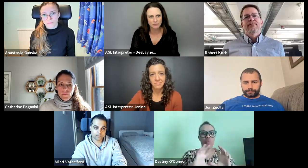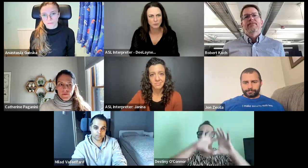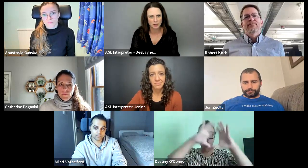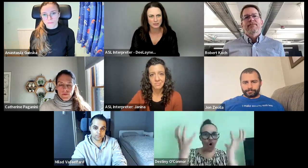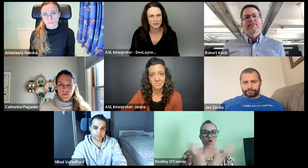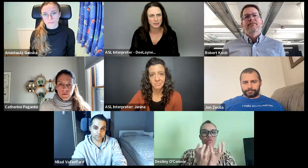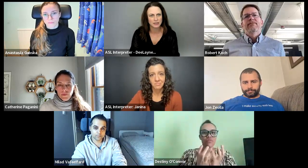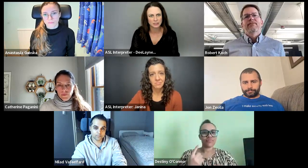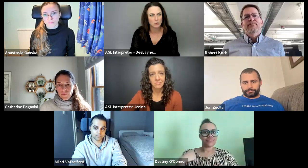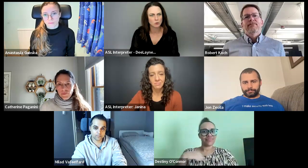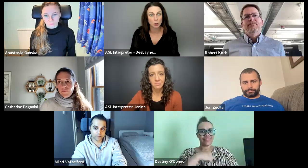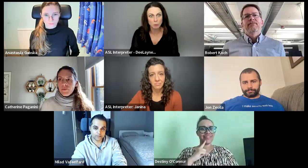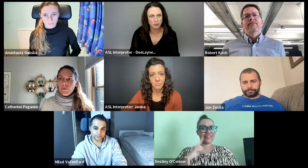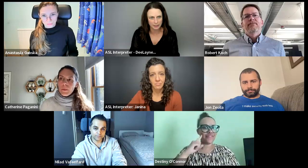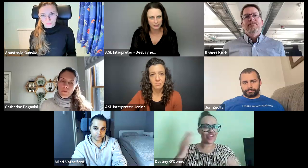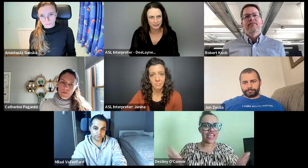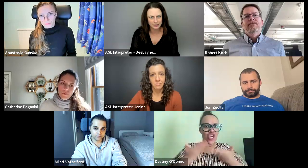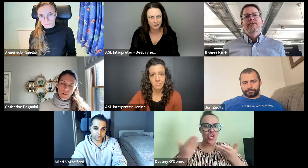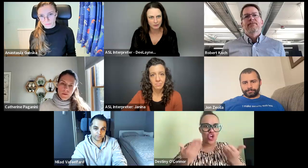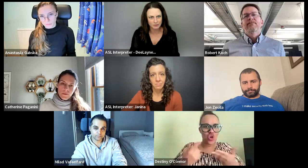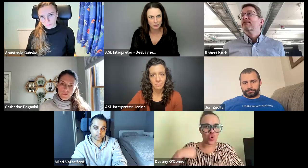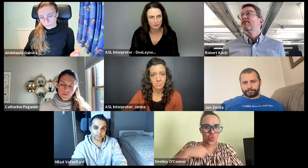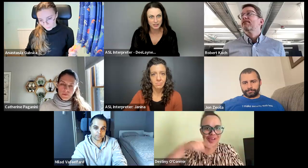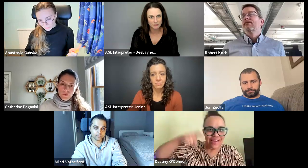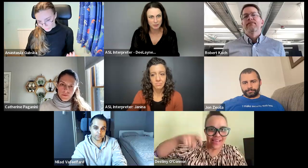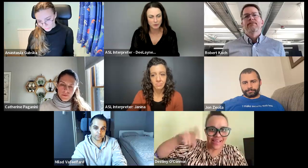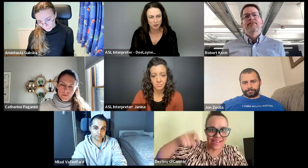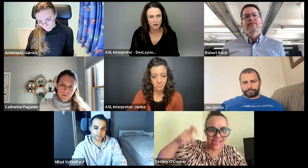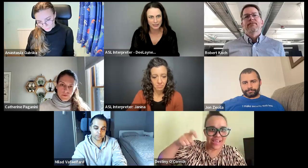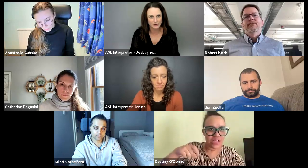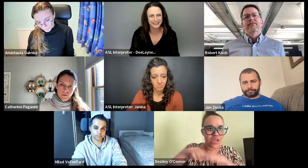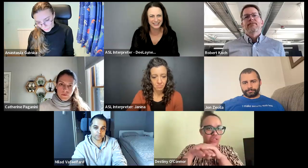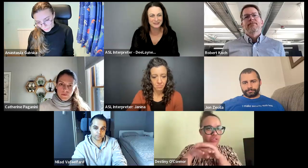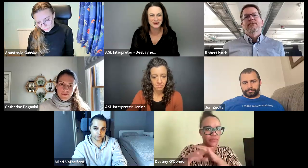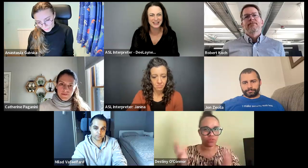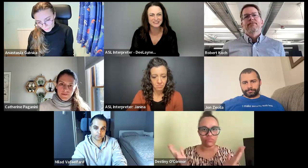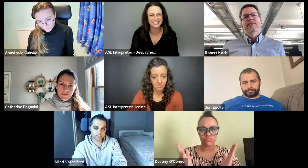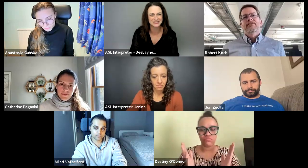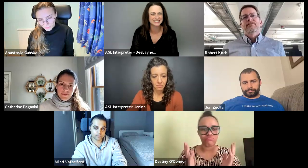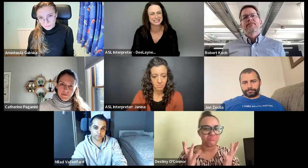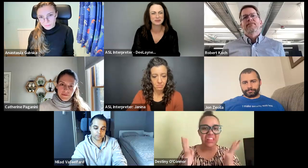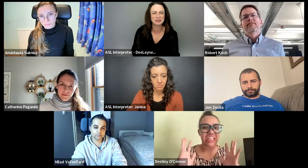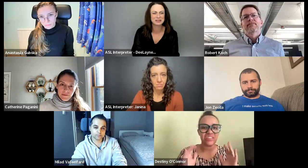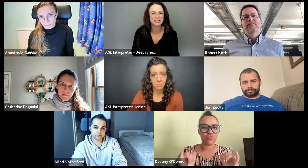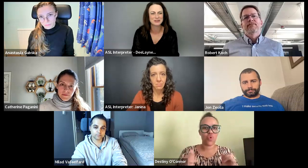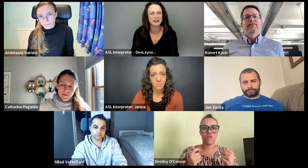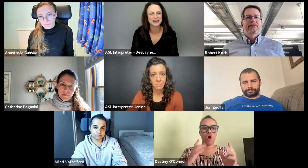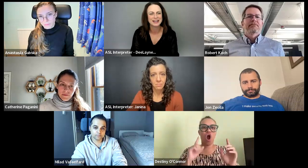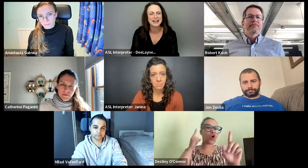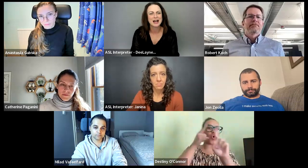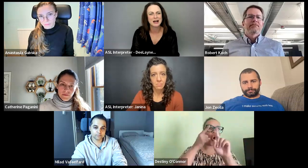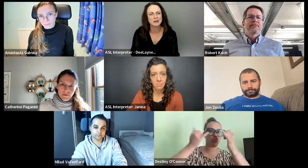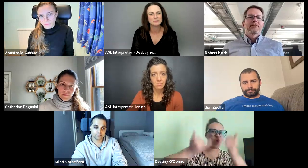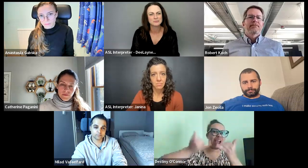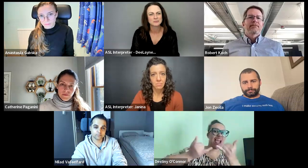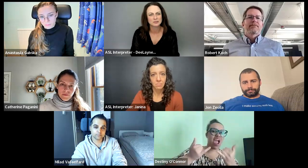everyone, you know, globally, you know, that the deaf people are here and we have needs of accessibility to make it work.